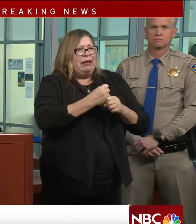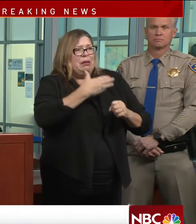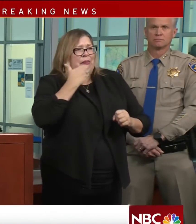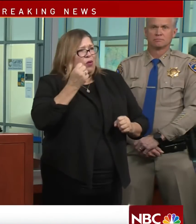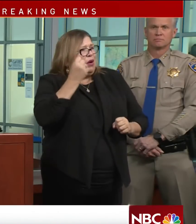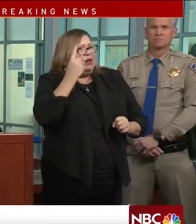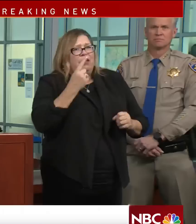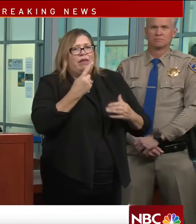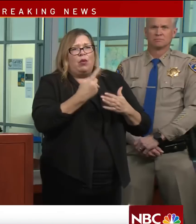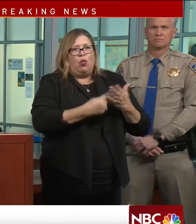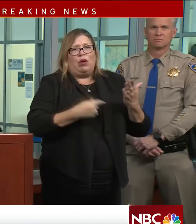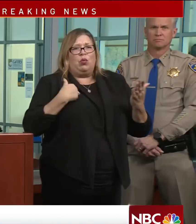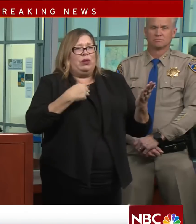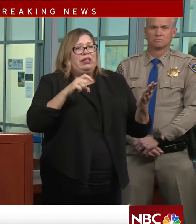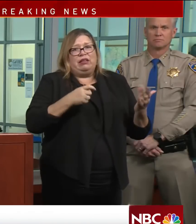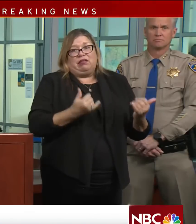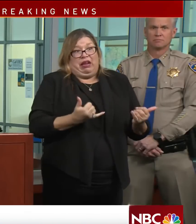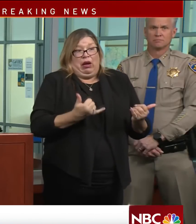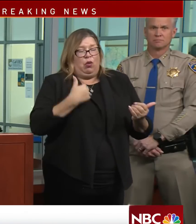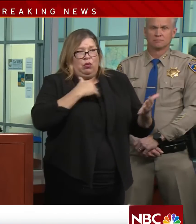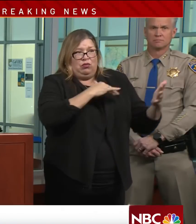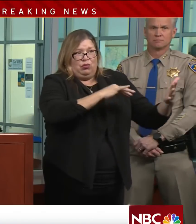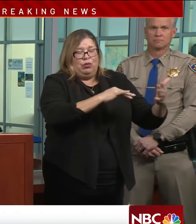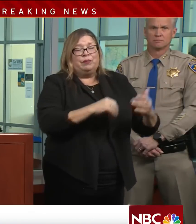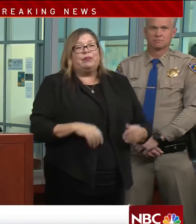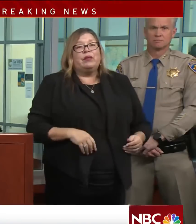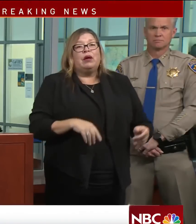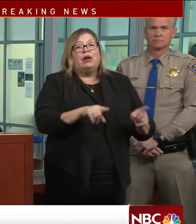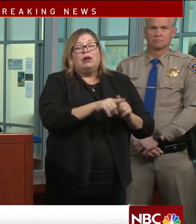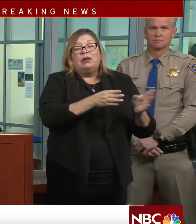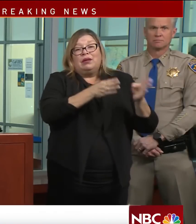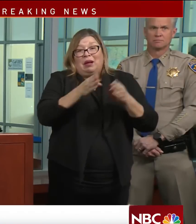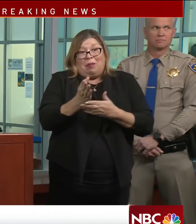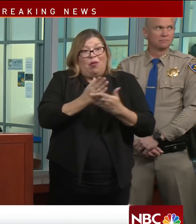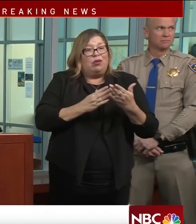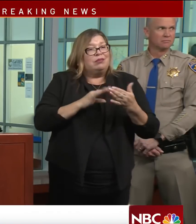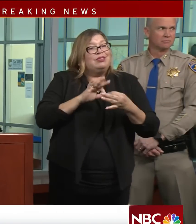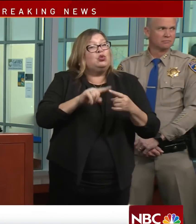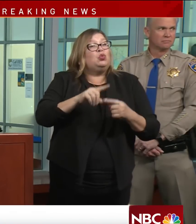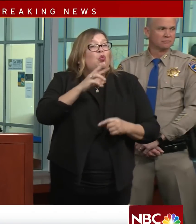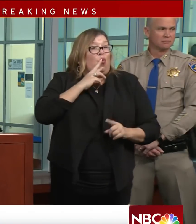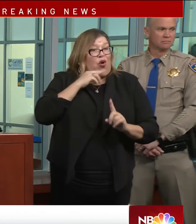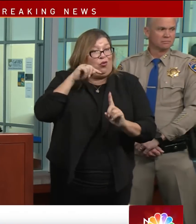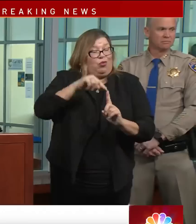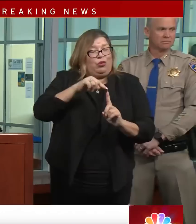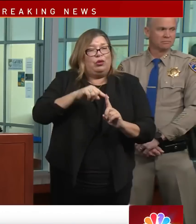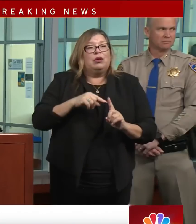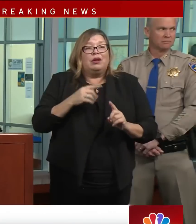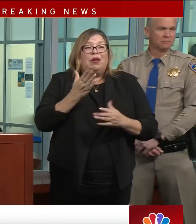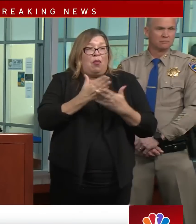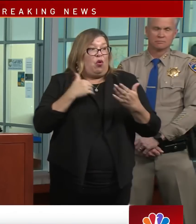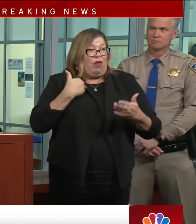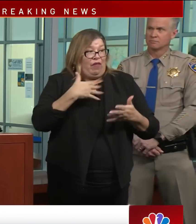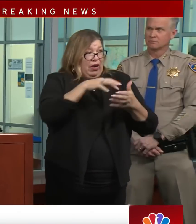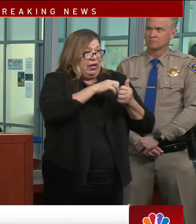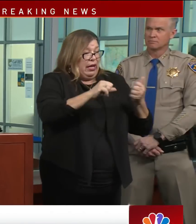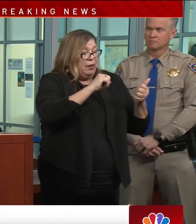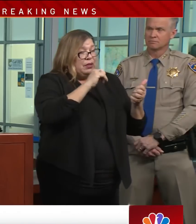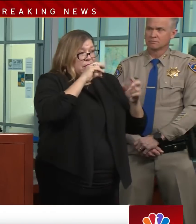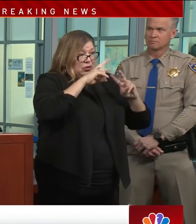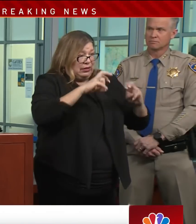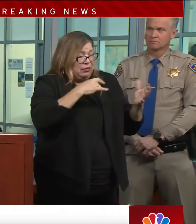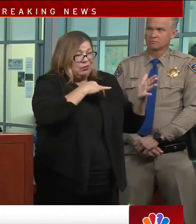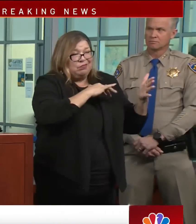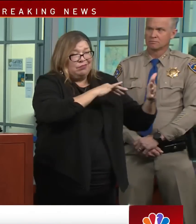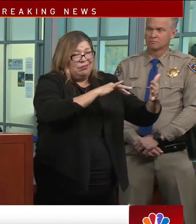And then with regards to water, part of that damage assessment is to make an assessment of how much of the water delivery system in